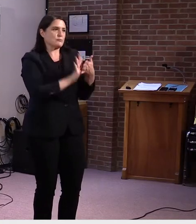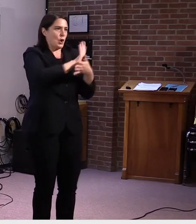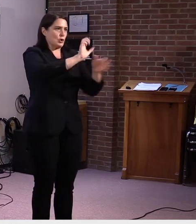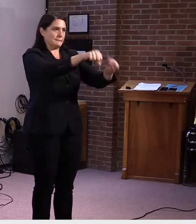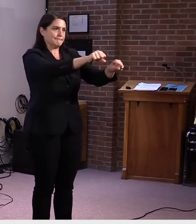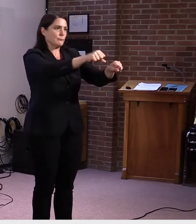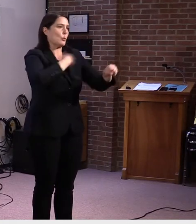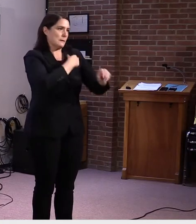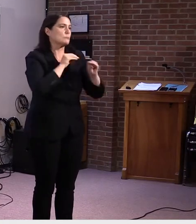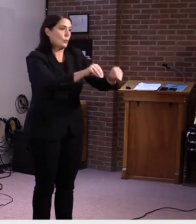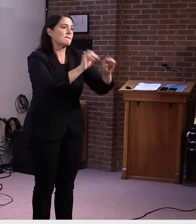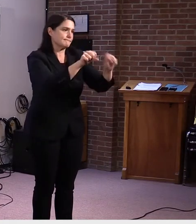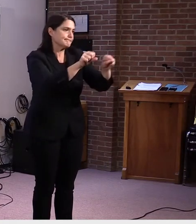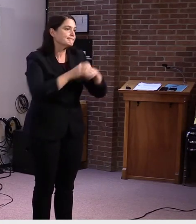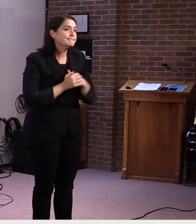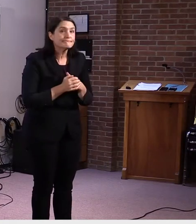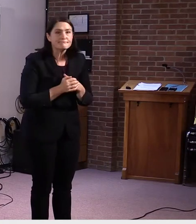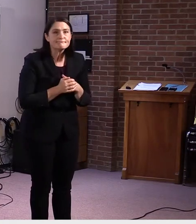quickly as possible.